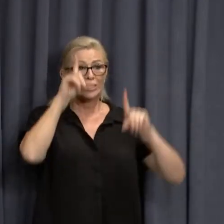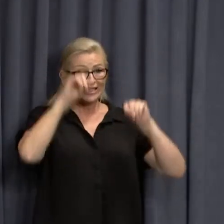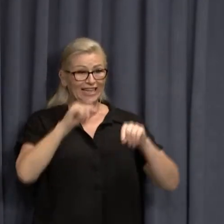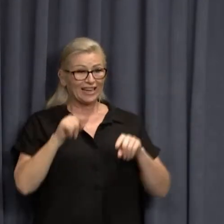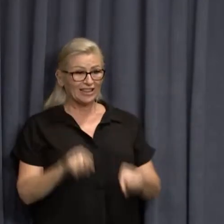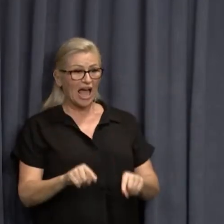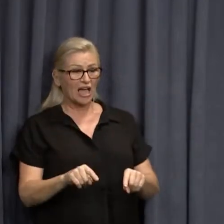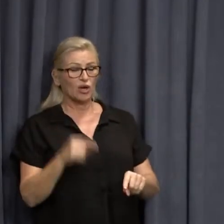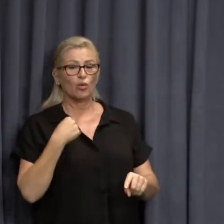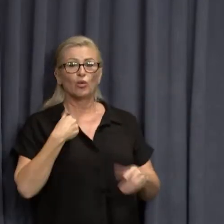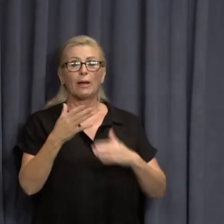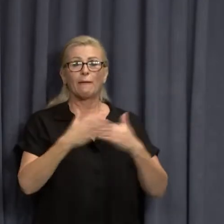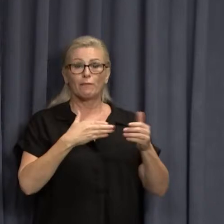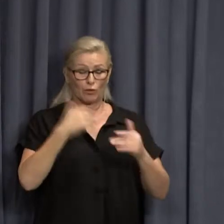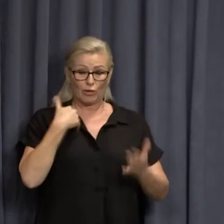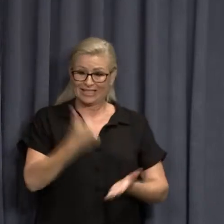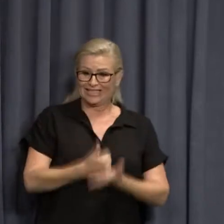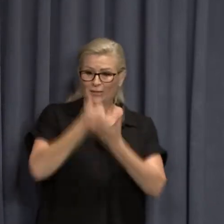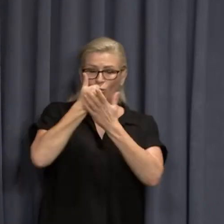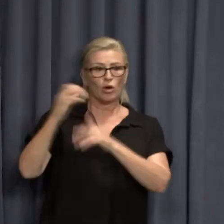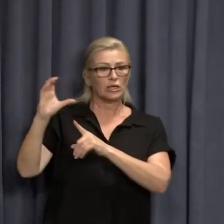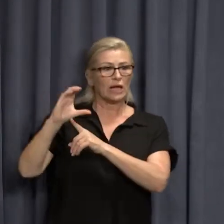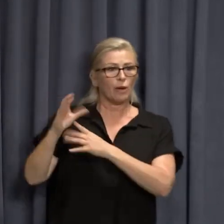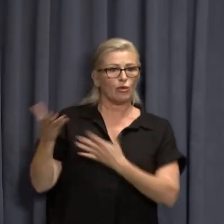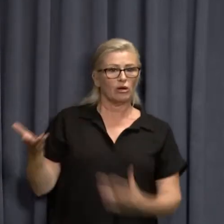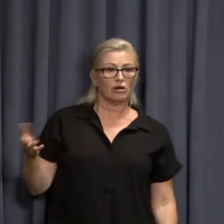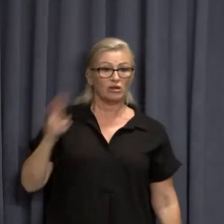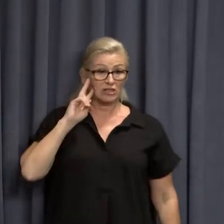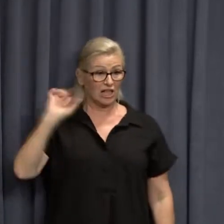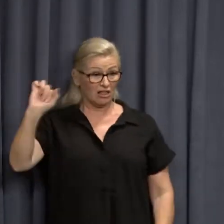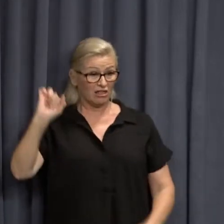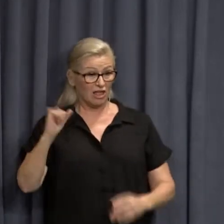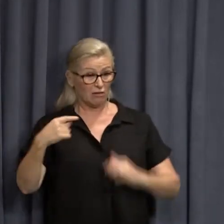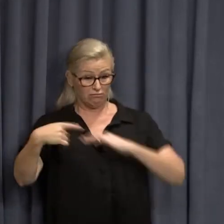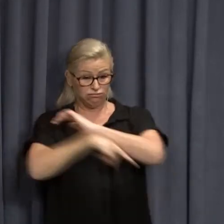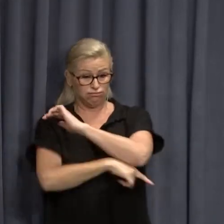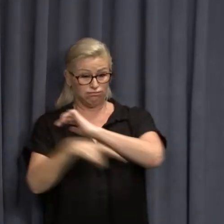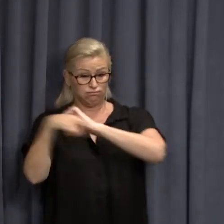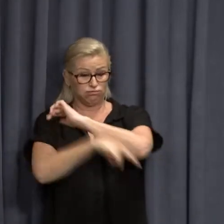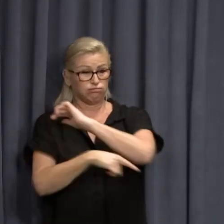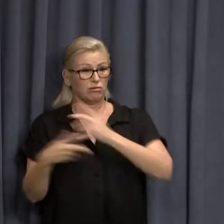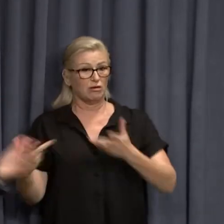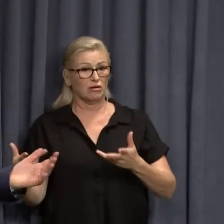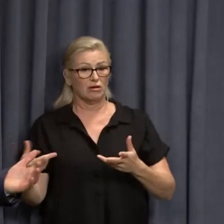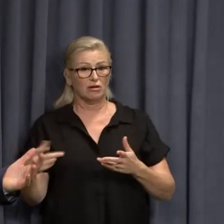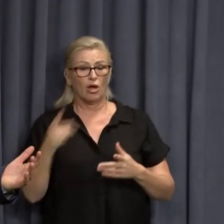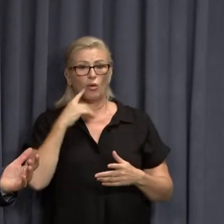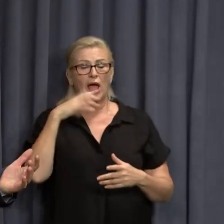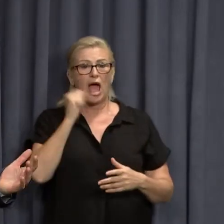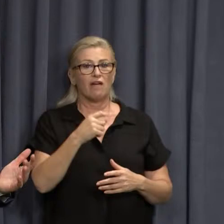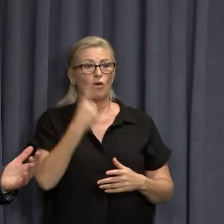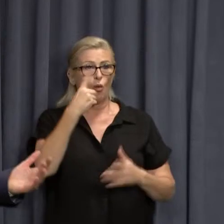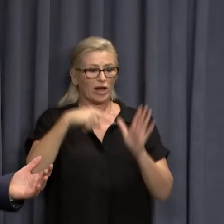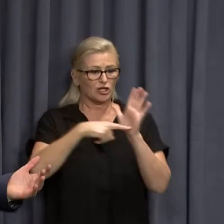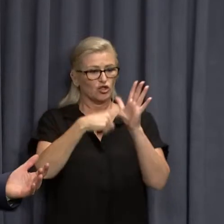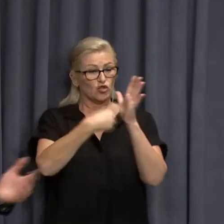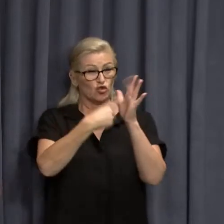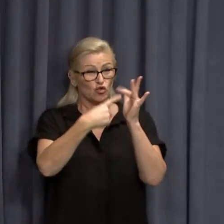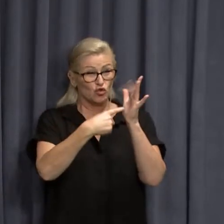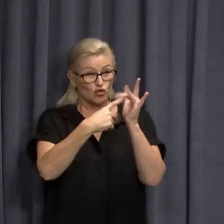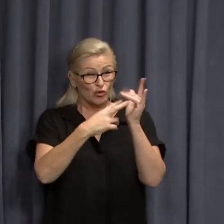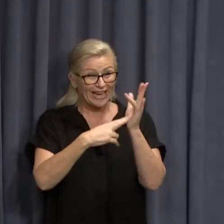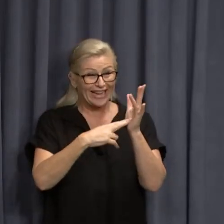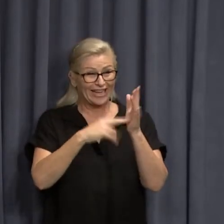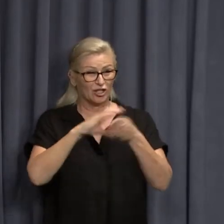we've managed to support the Commonwealth. I mean, you know, look at their finances. How much worse would their finances? Well, they've got a trillion dollars of debt now. A thousand billion